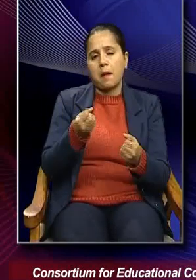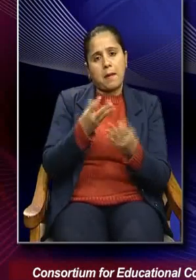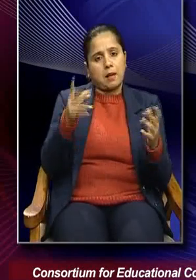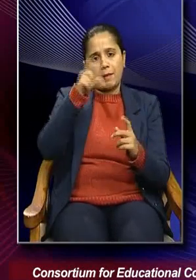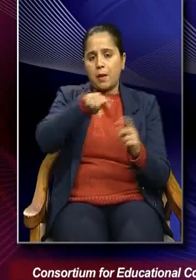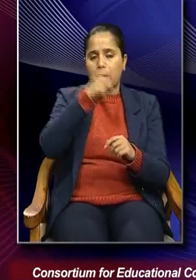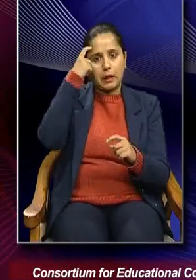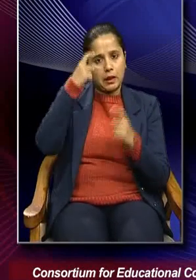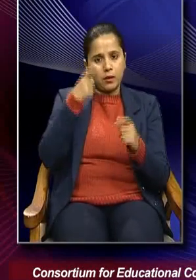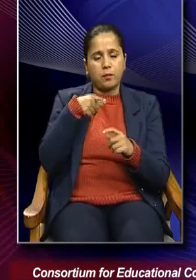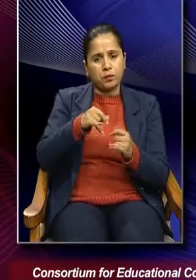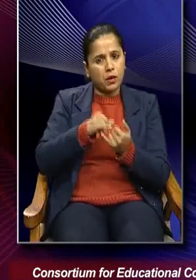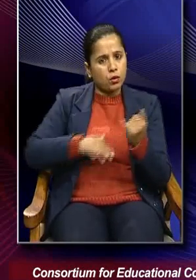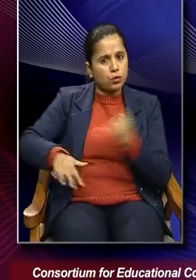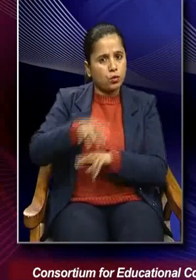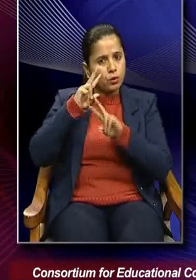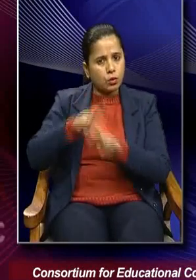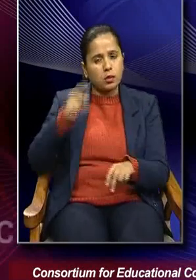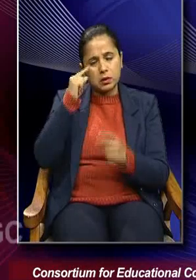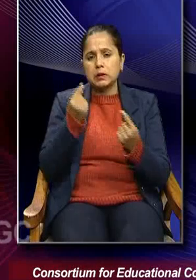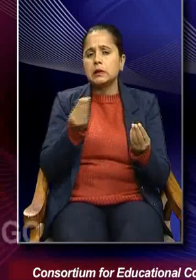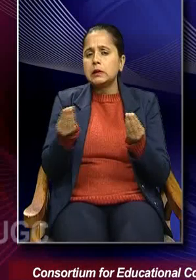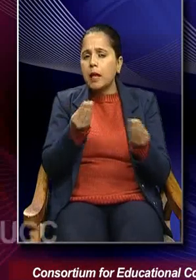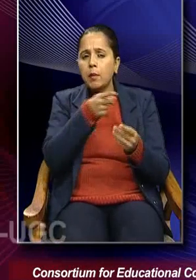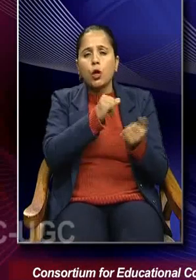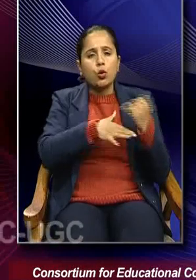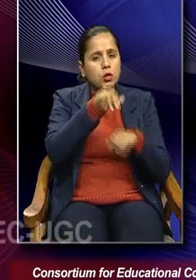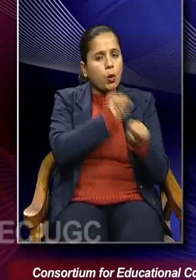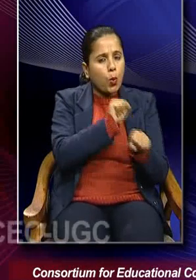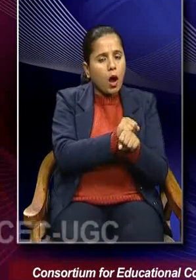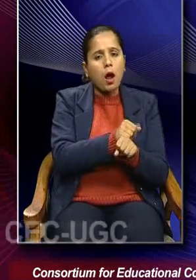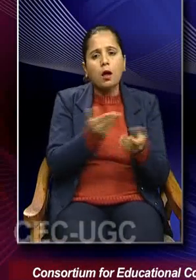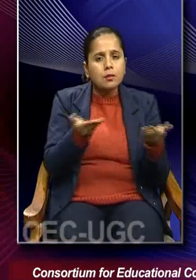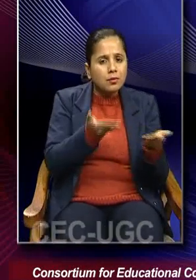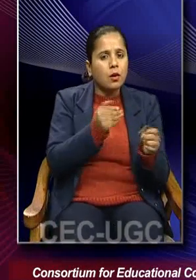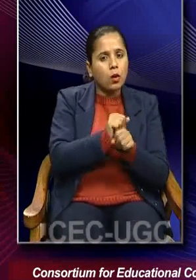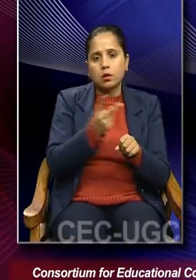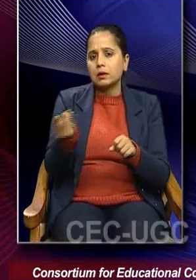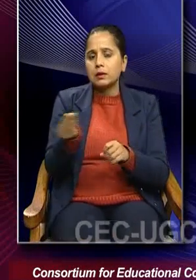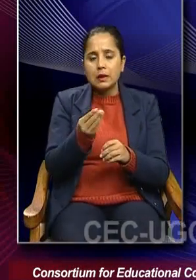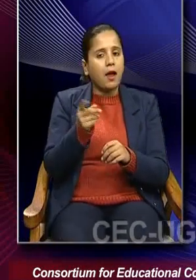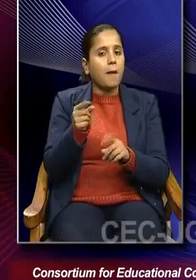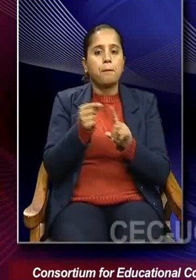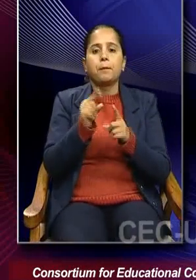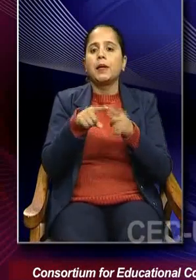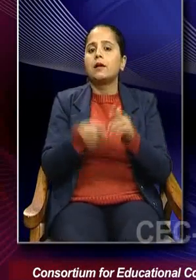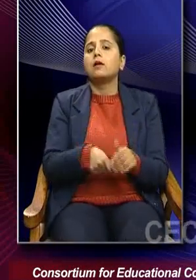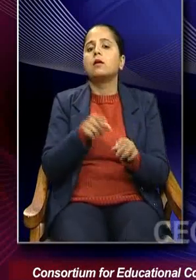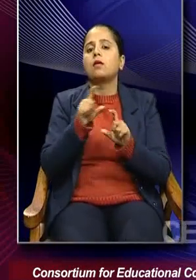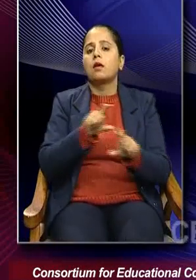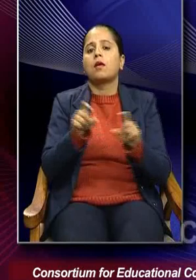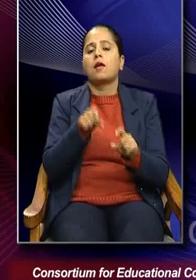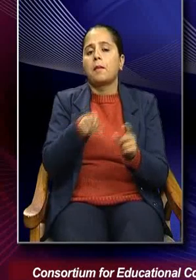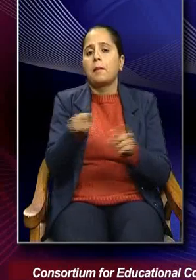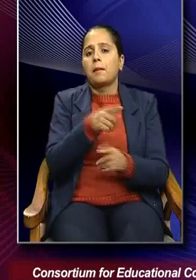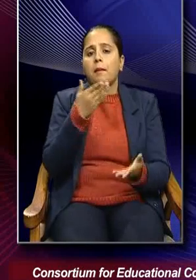sociology to be similar to social work. Peter Berger clarifies that this might